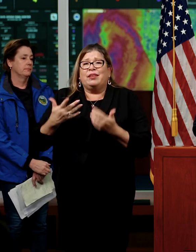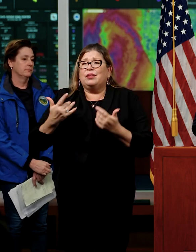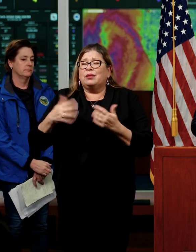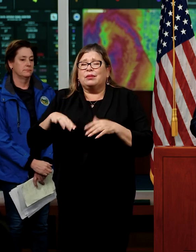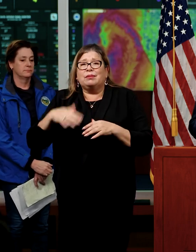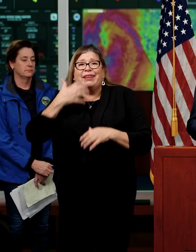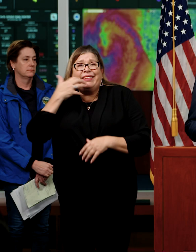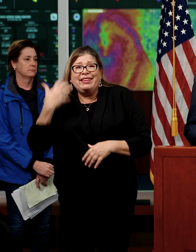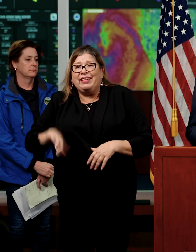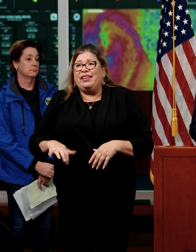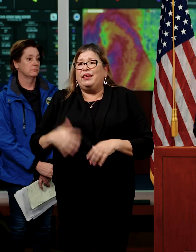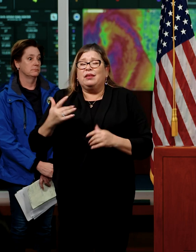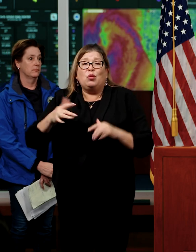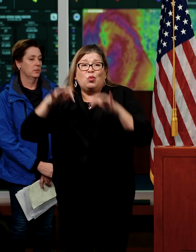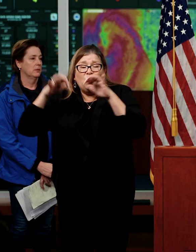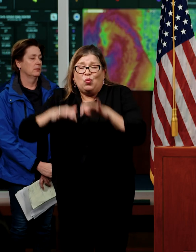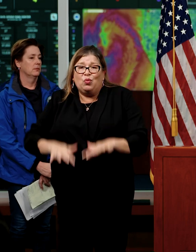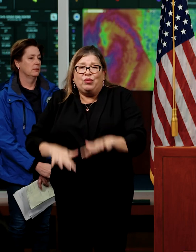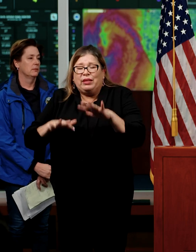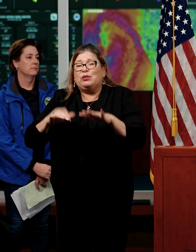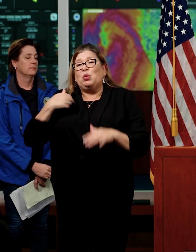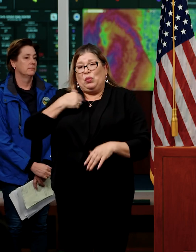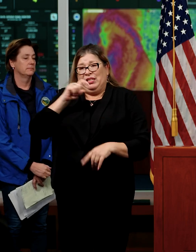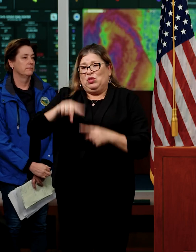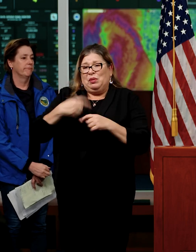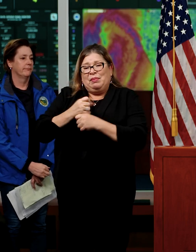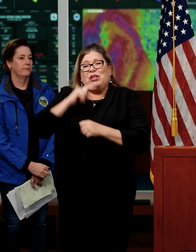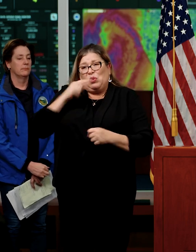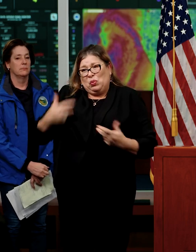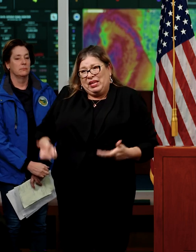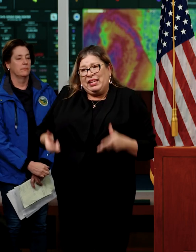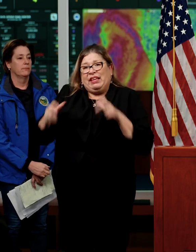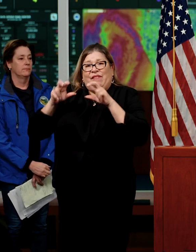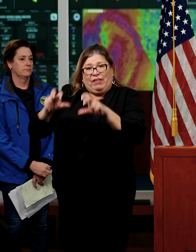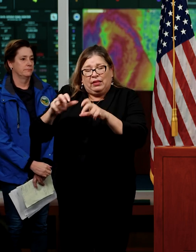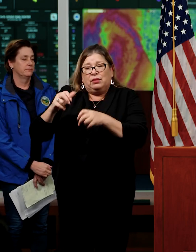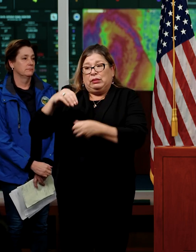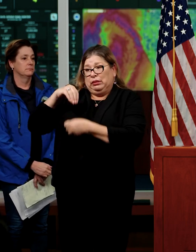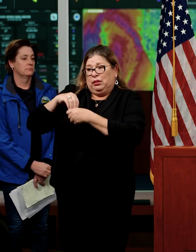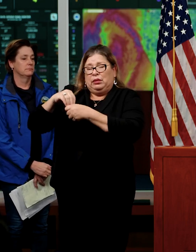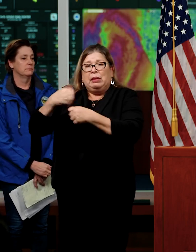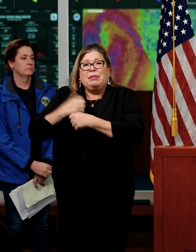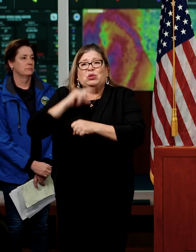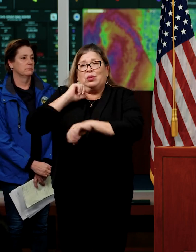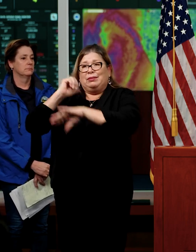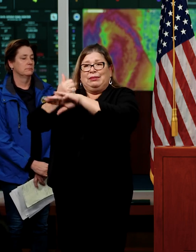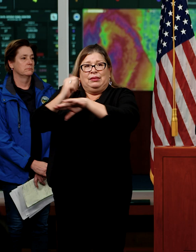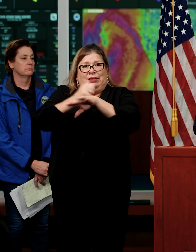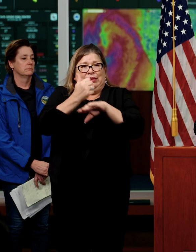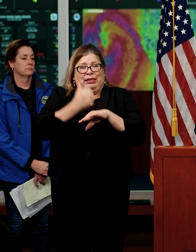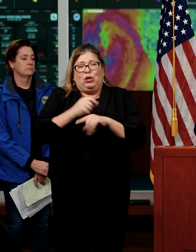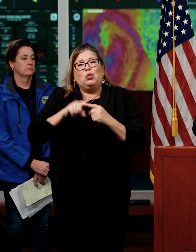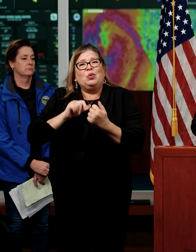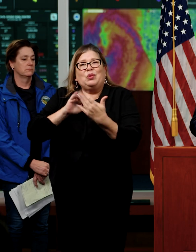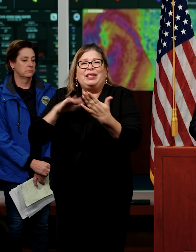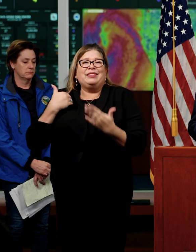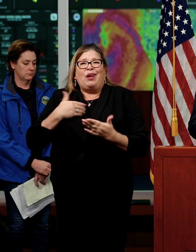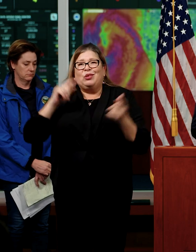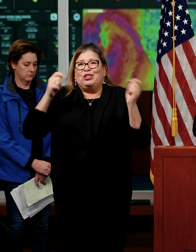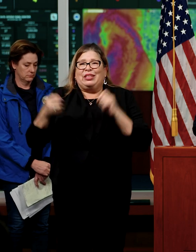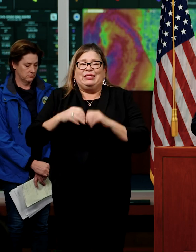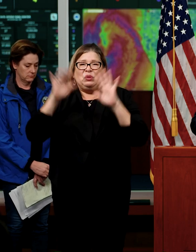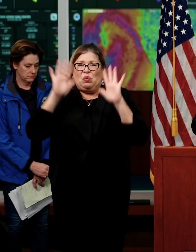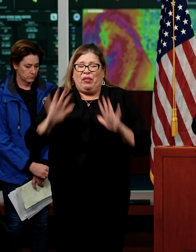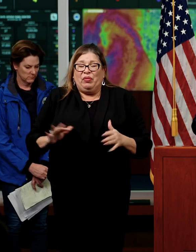level rise. And so we need to make the infrastructure investments to adapt to this new climate reality. The good news is the